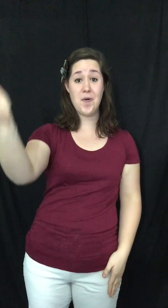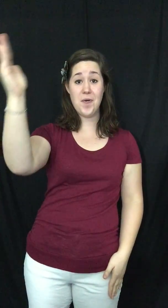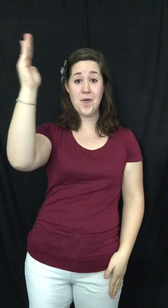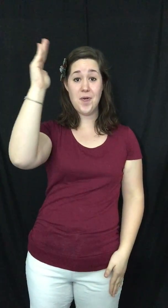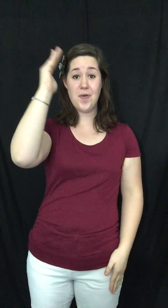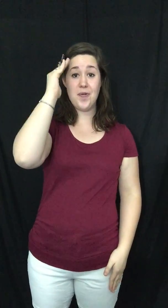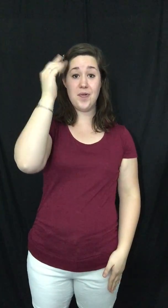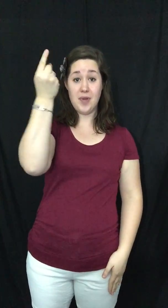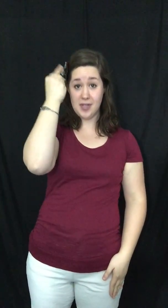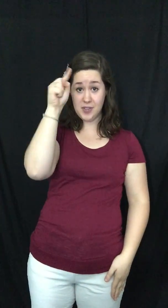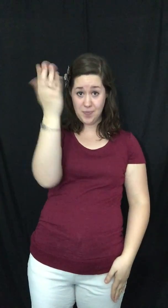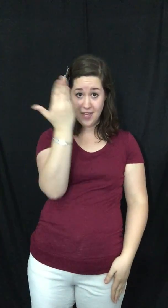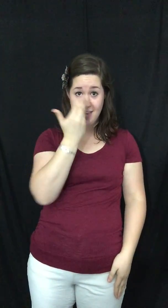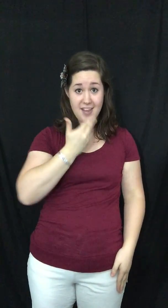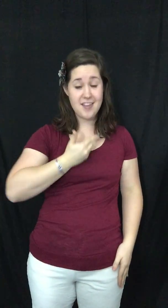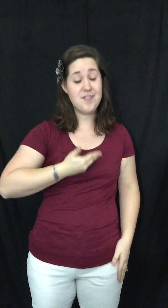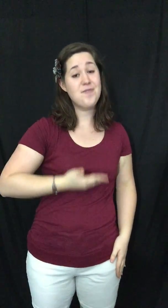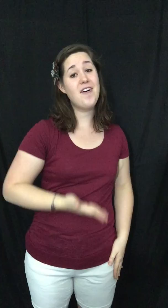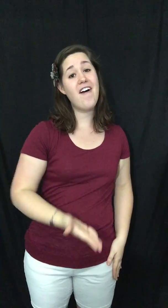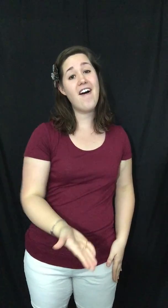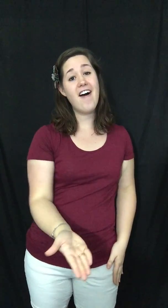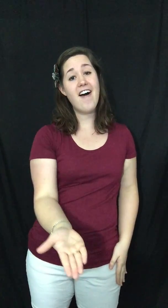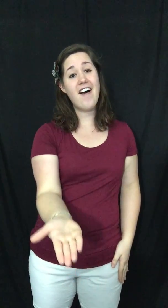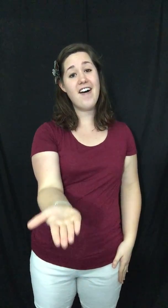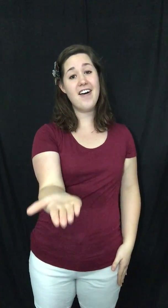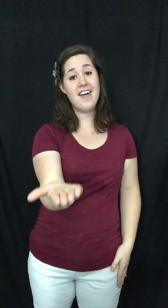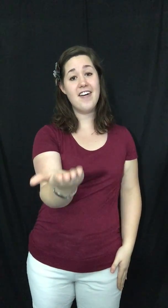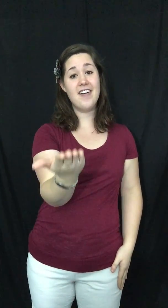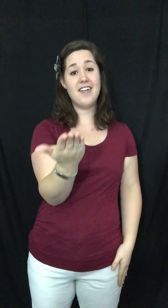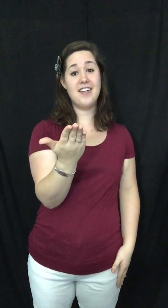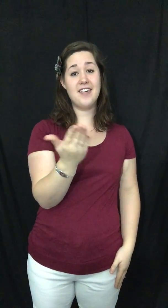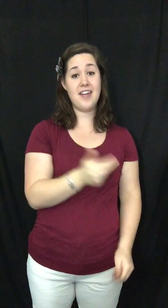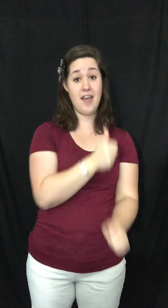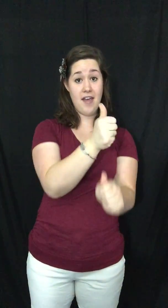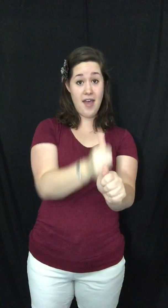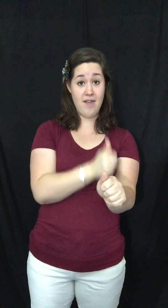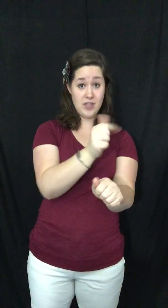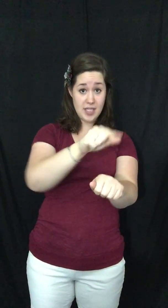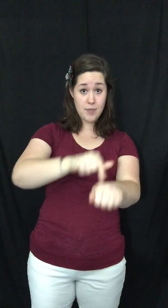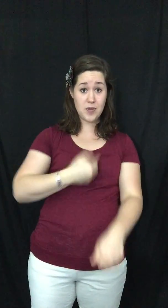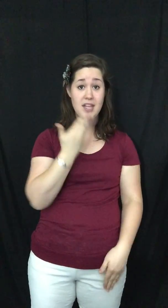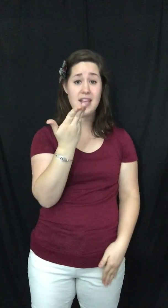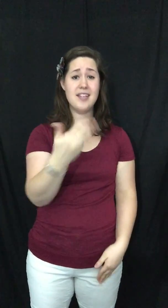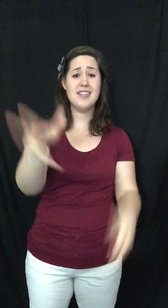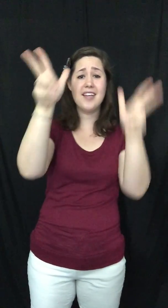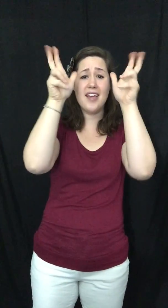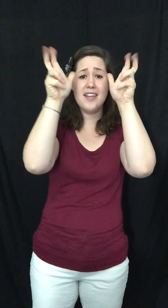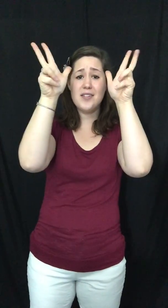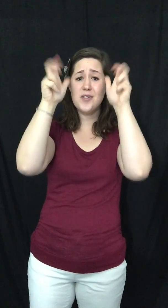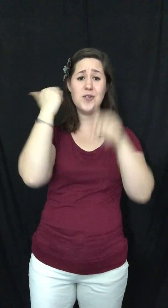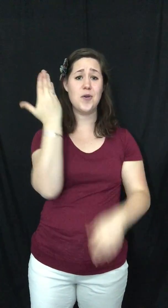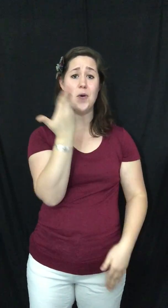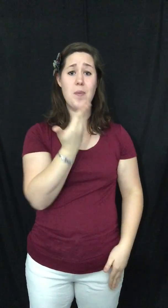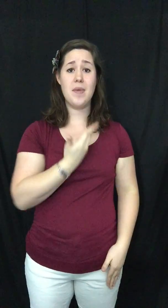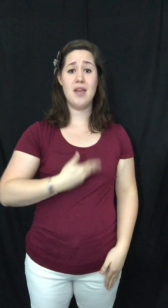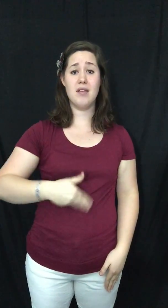to me you are the Every time you listen to me,